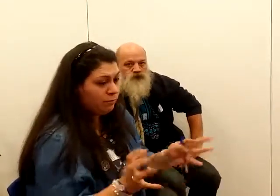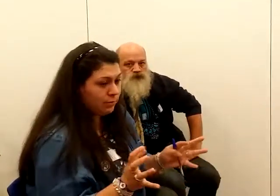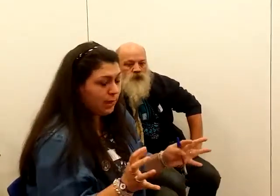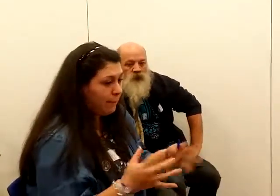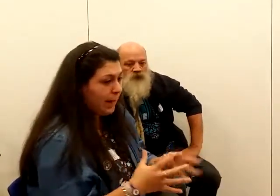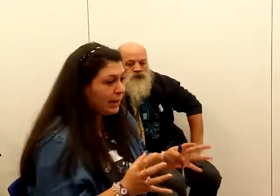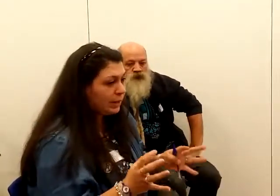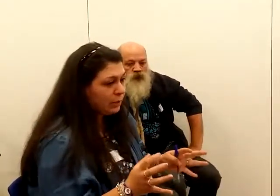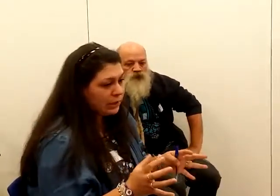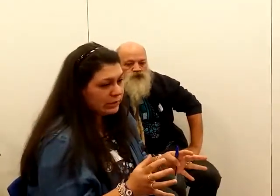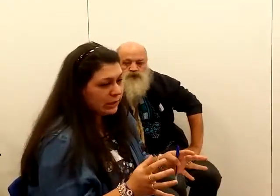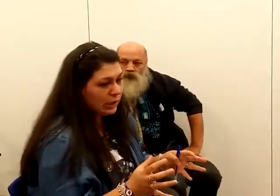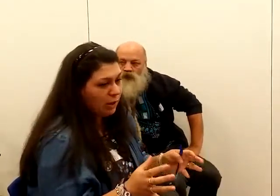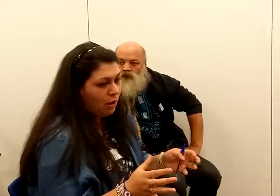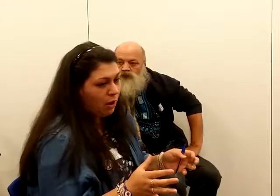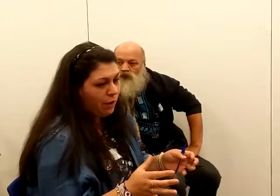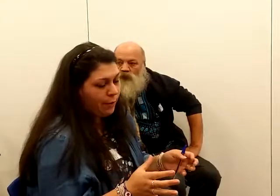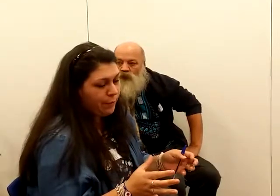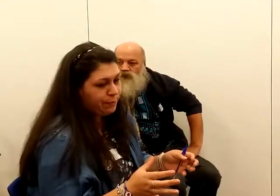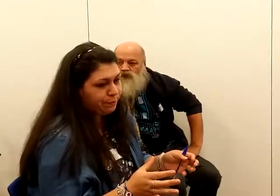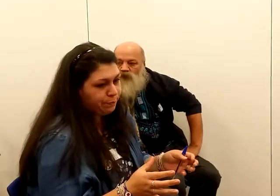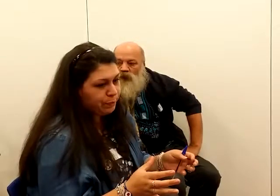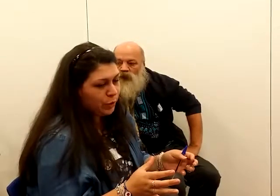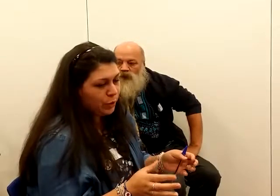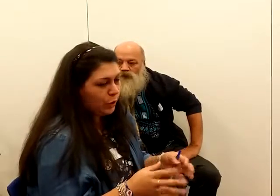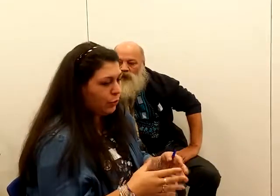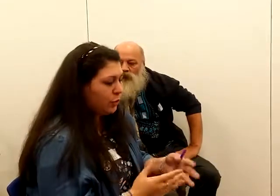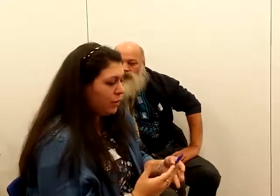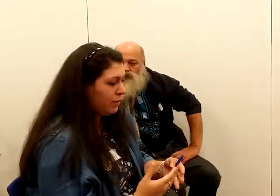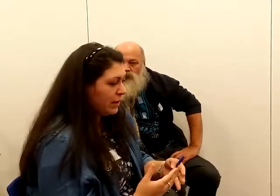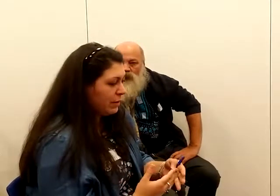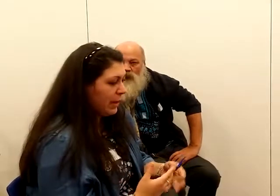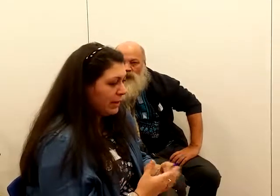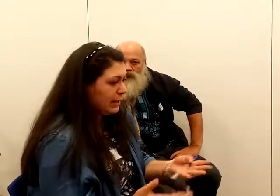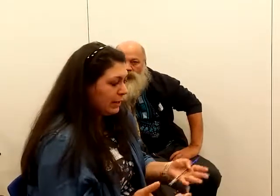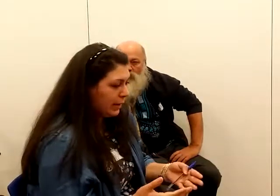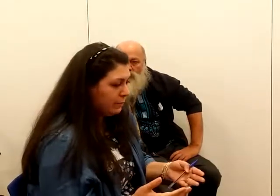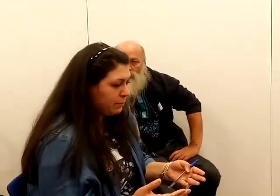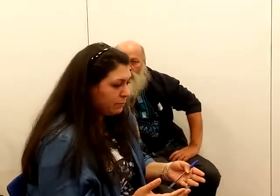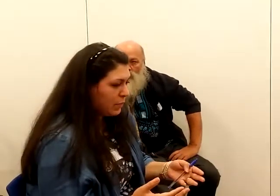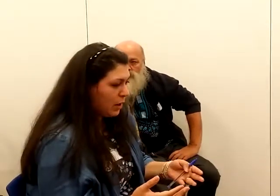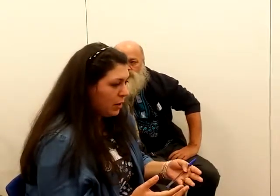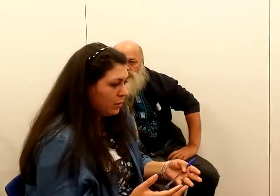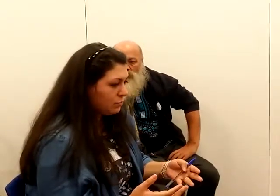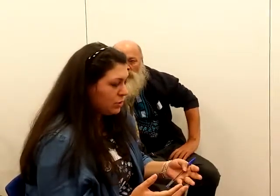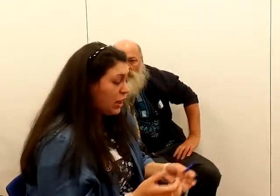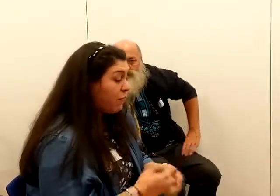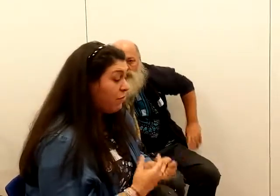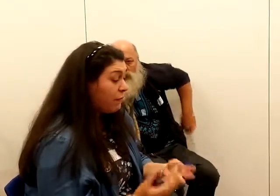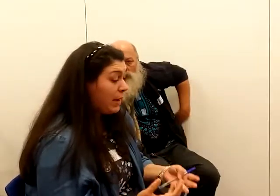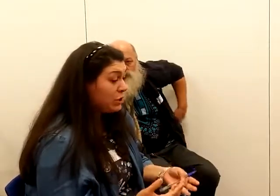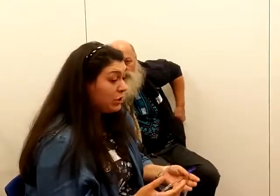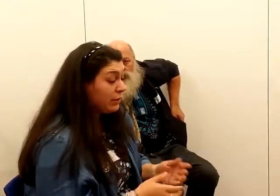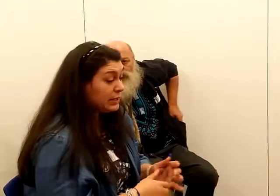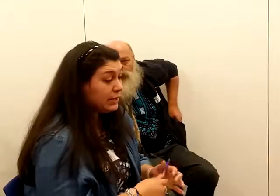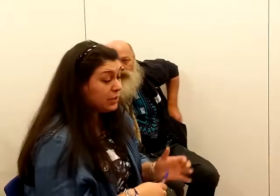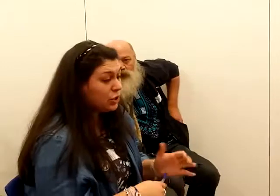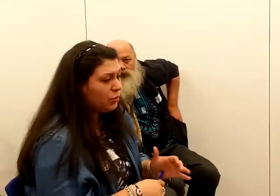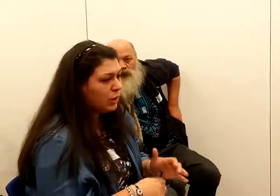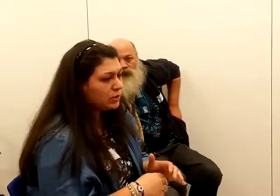the campaigning community, you know, who kind of independently share information and things like that to